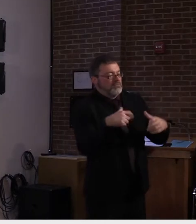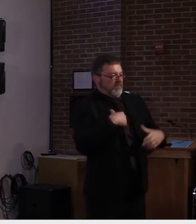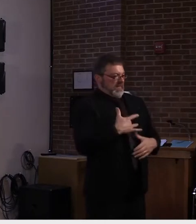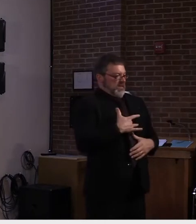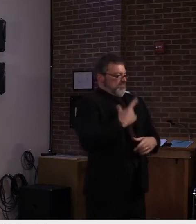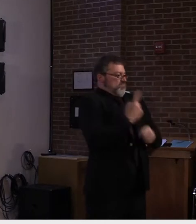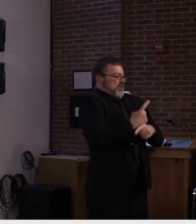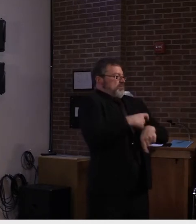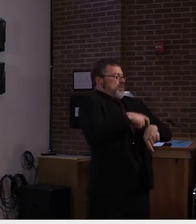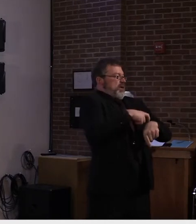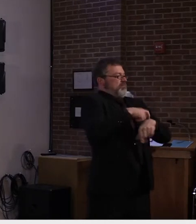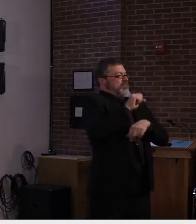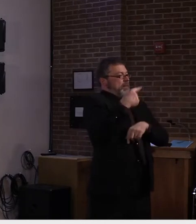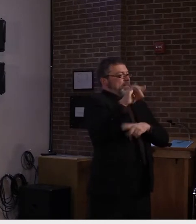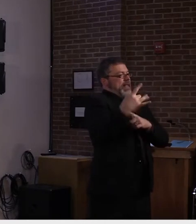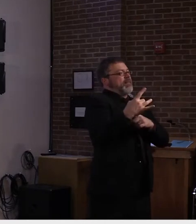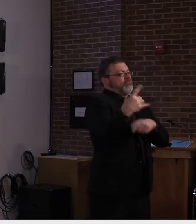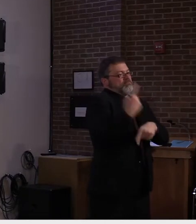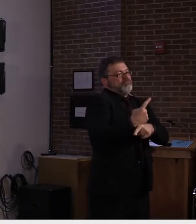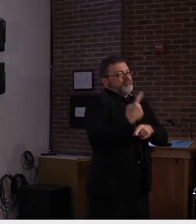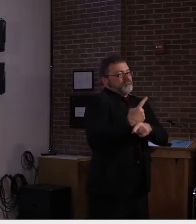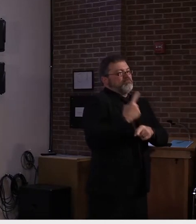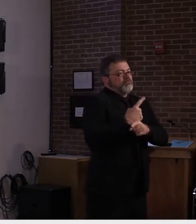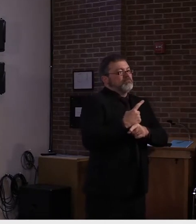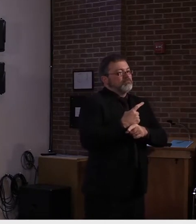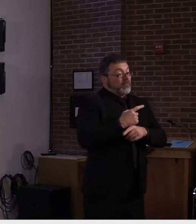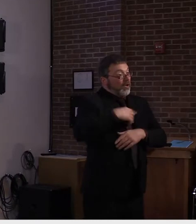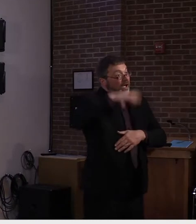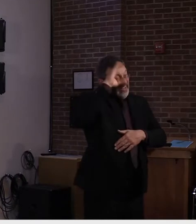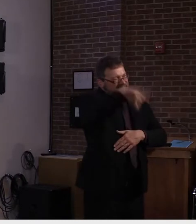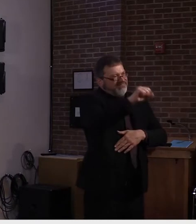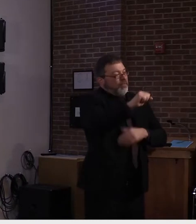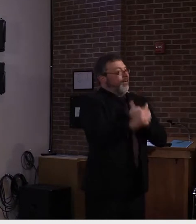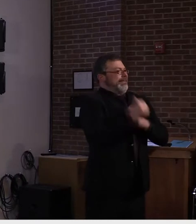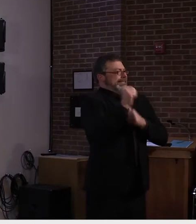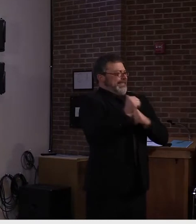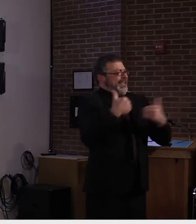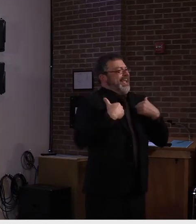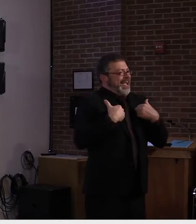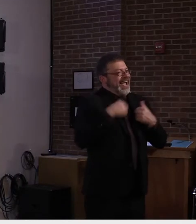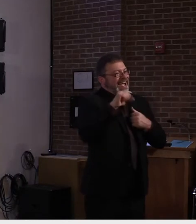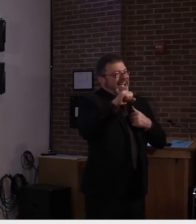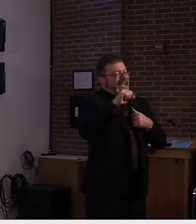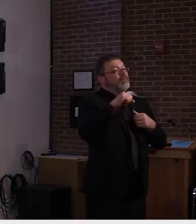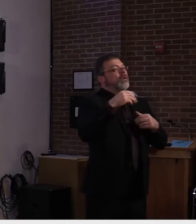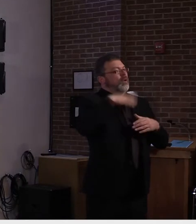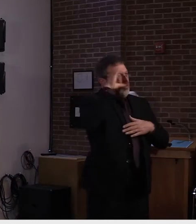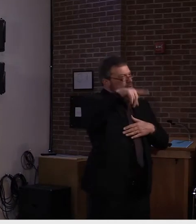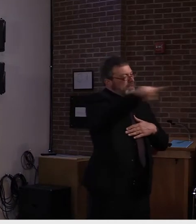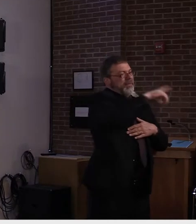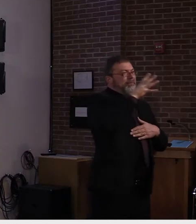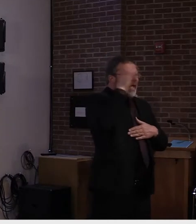there are risks and we hear and understand the fears and anxieties of parents, teachers, and staff.